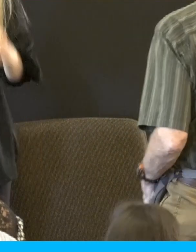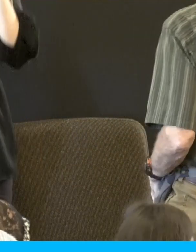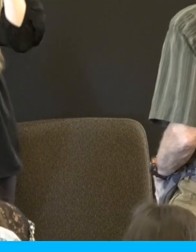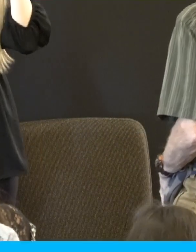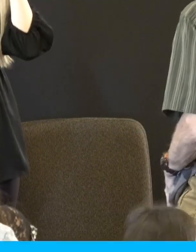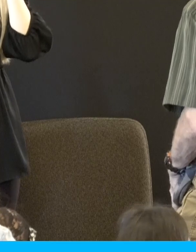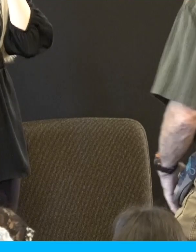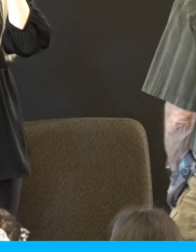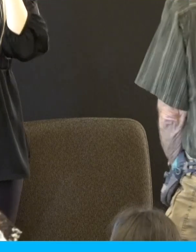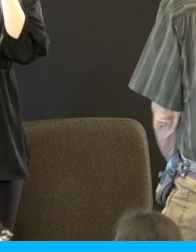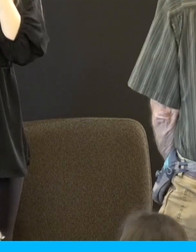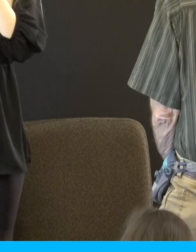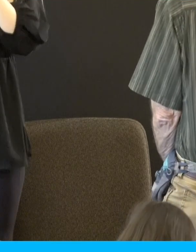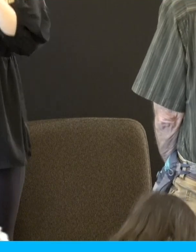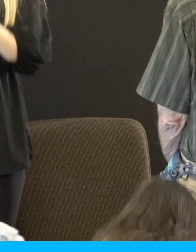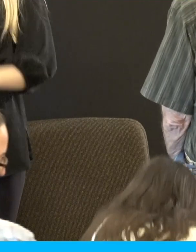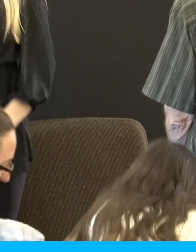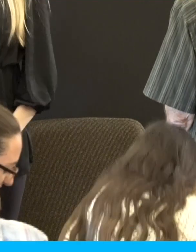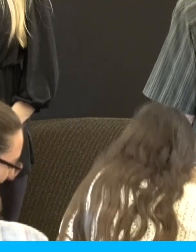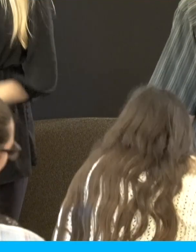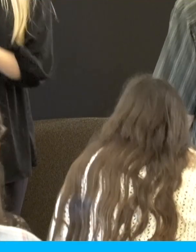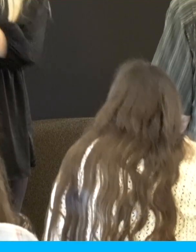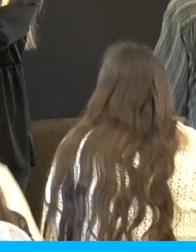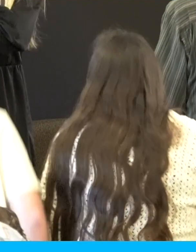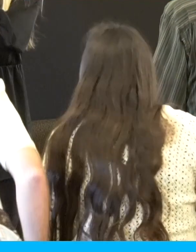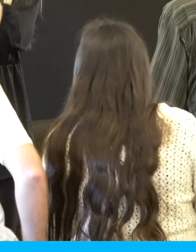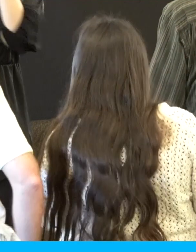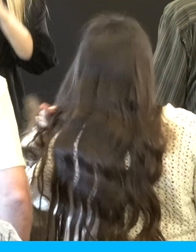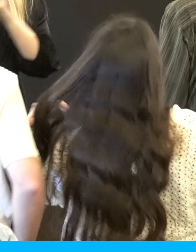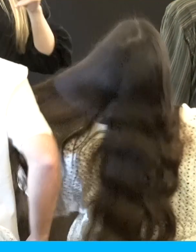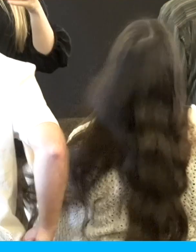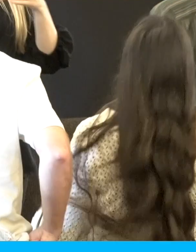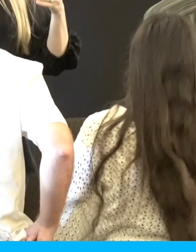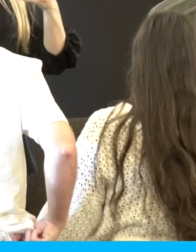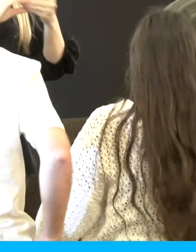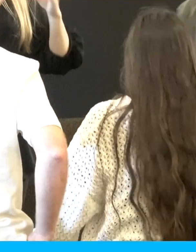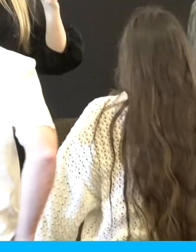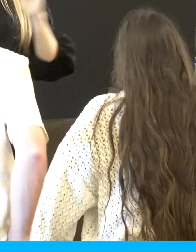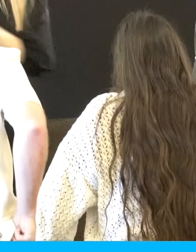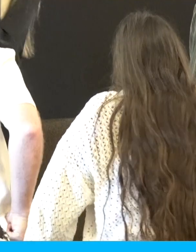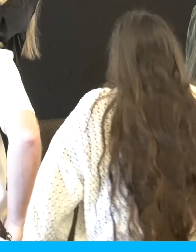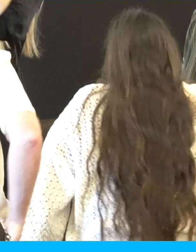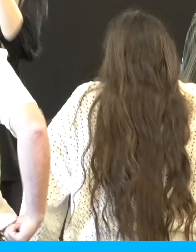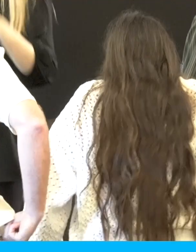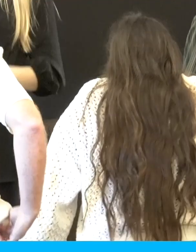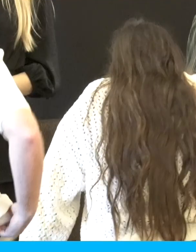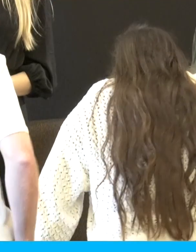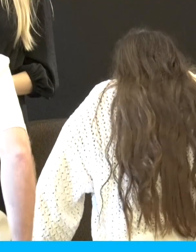Lord, we're going to meet some of these people in heaven. And I'm so grateful you have not recorded our incredible blunders we've done while